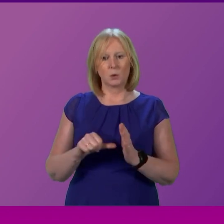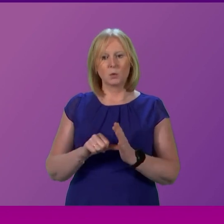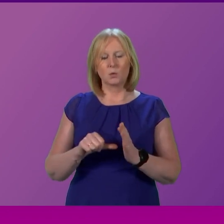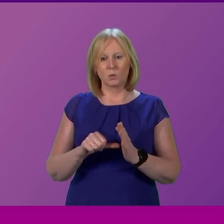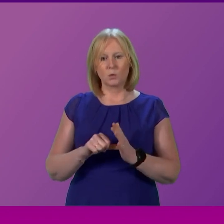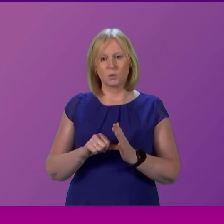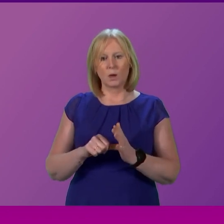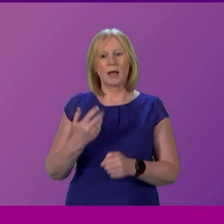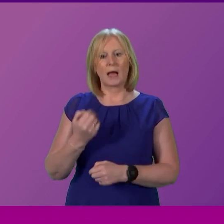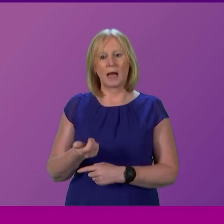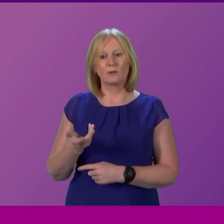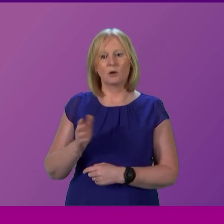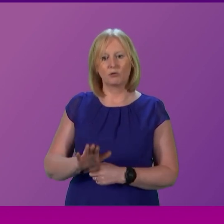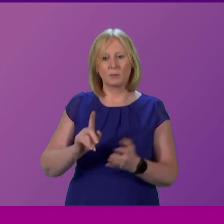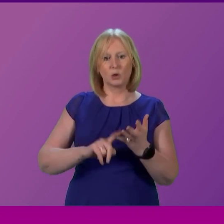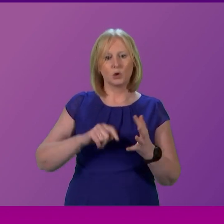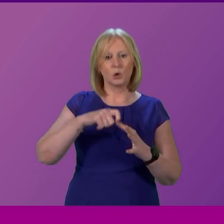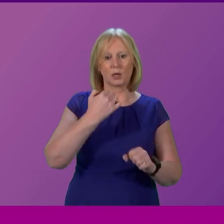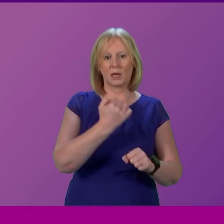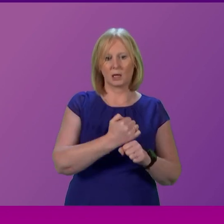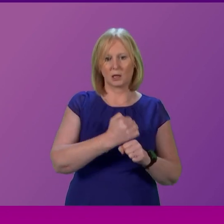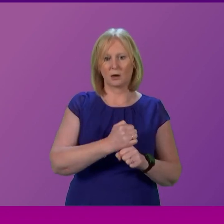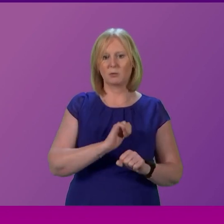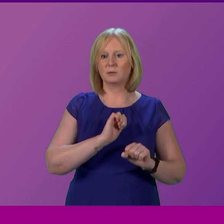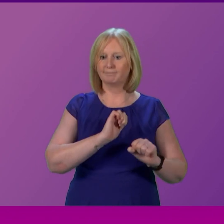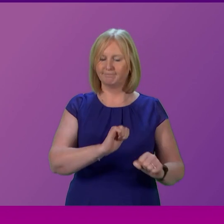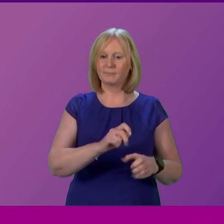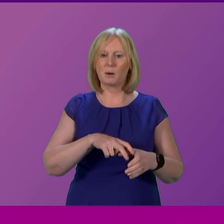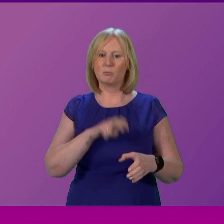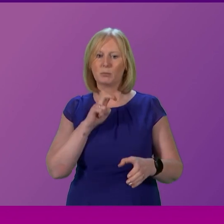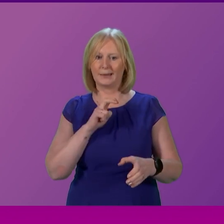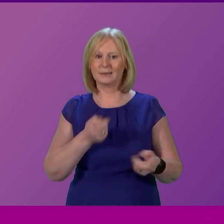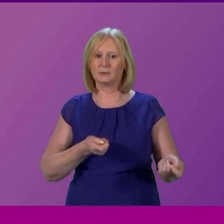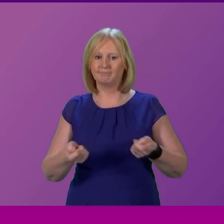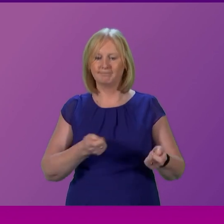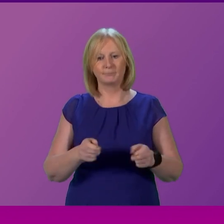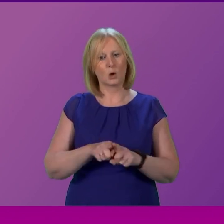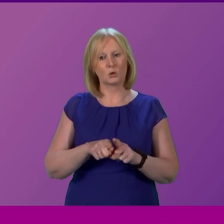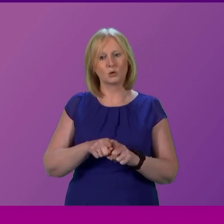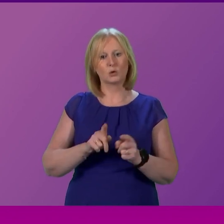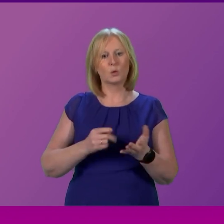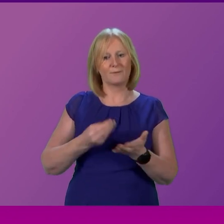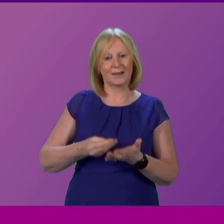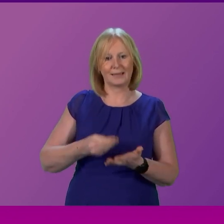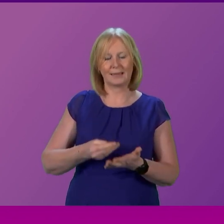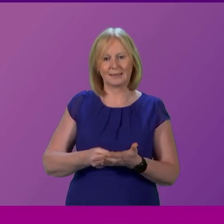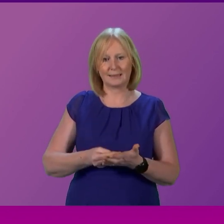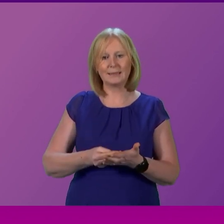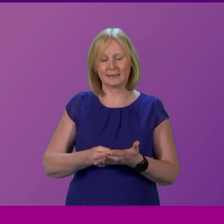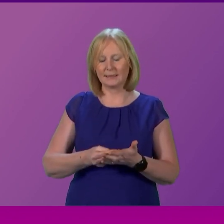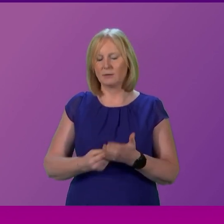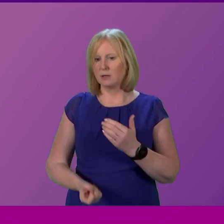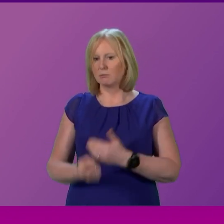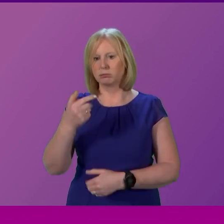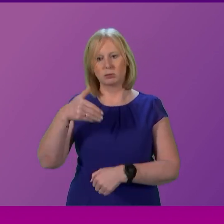against the backdrop of the UK government's mishandling of both Brexit and the nation's finances, with such dire consequences